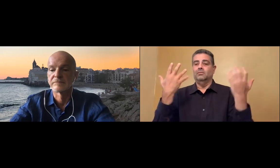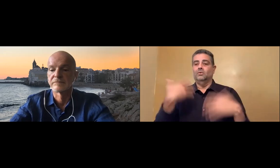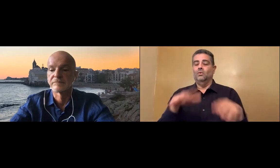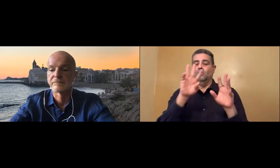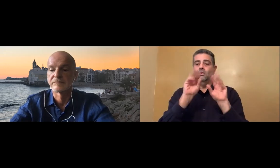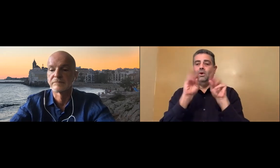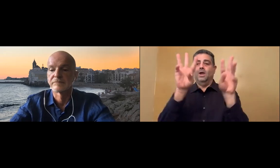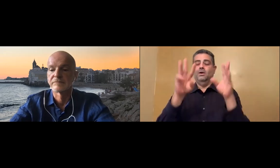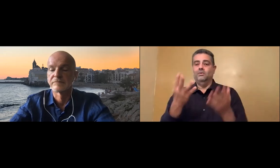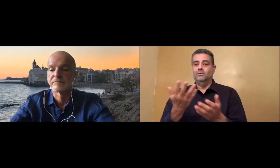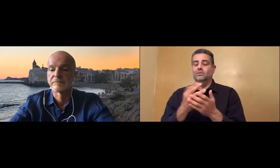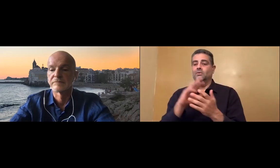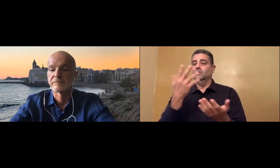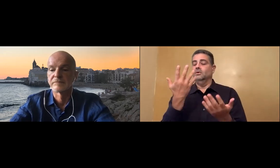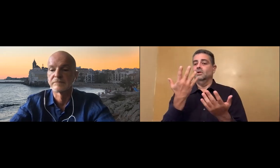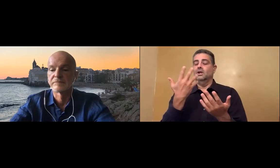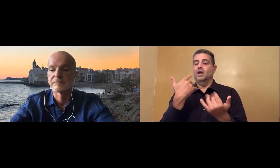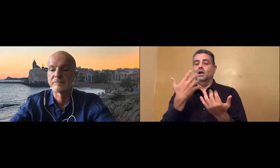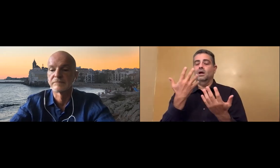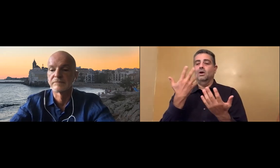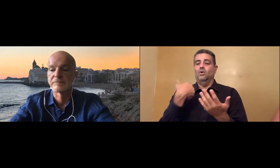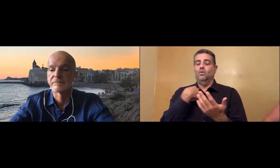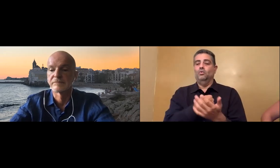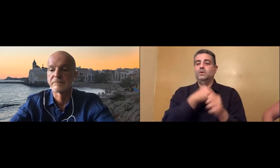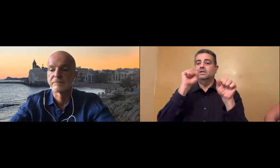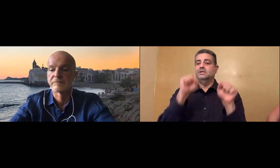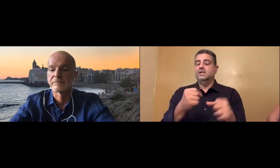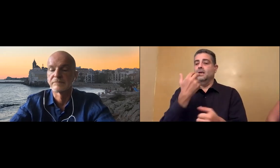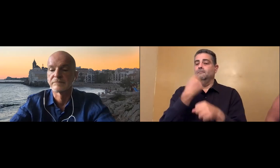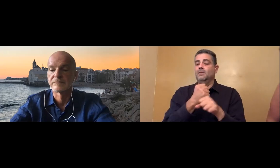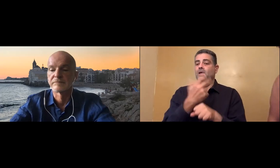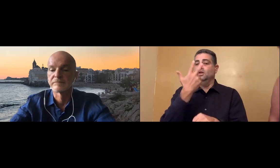And I can communicate with people freely. It's just really awesome.